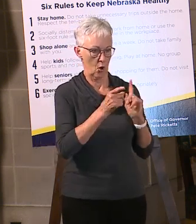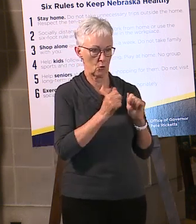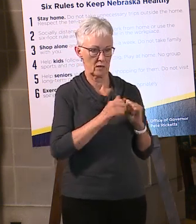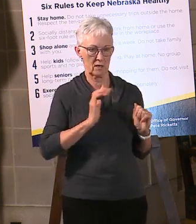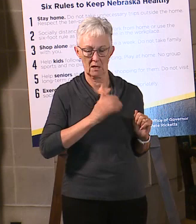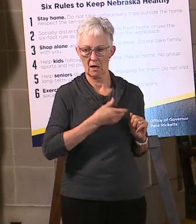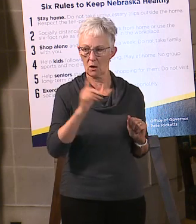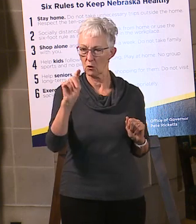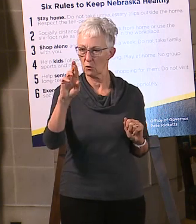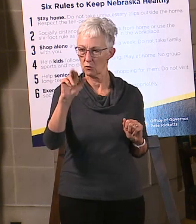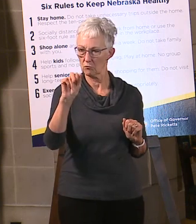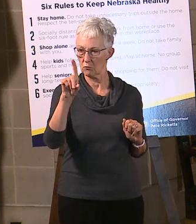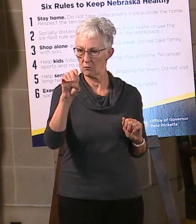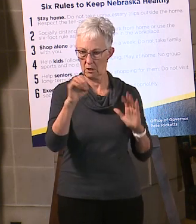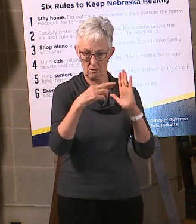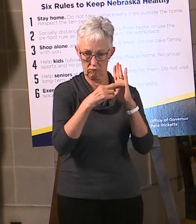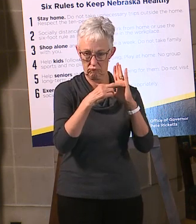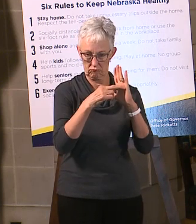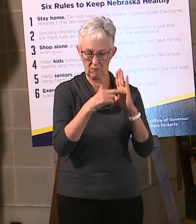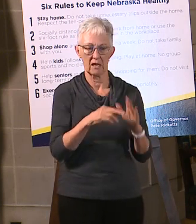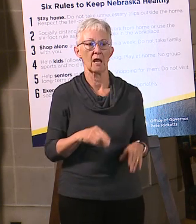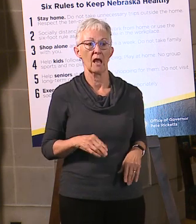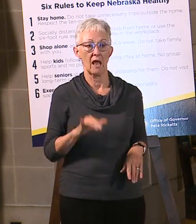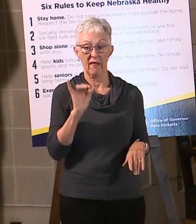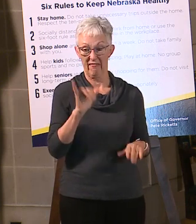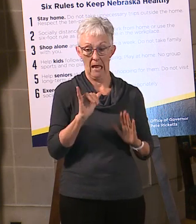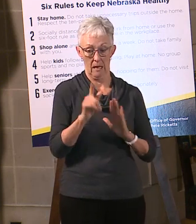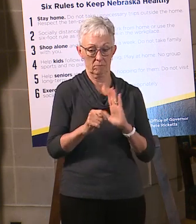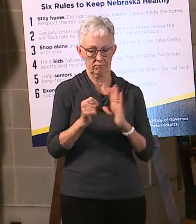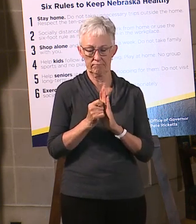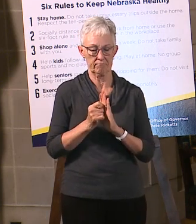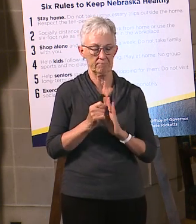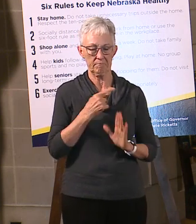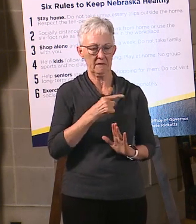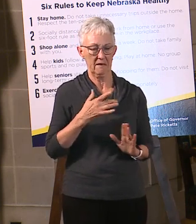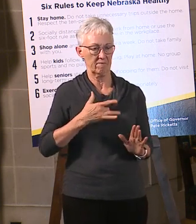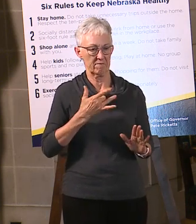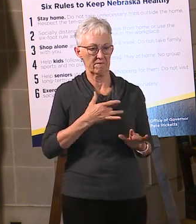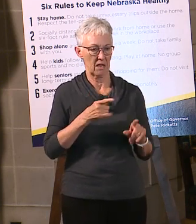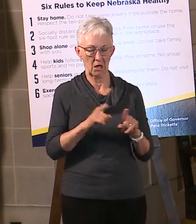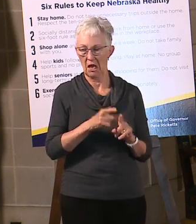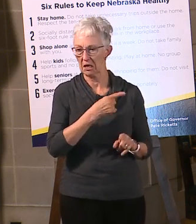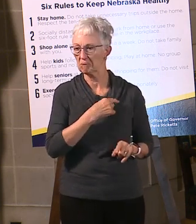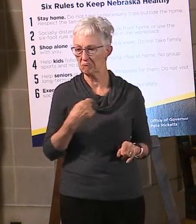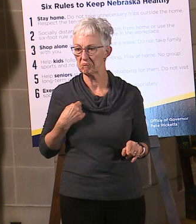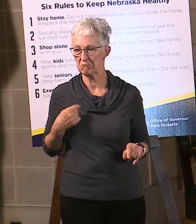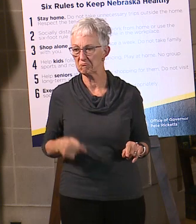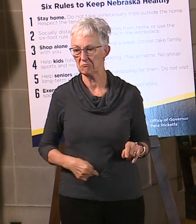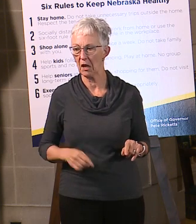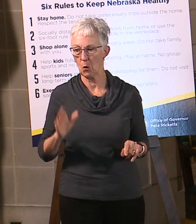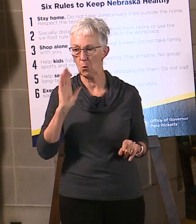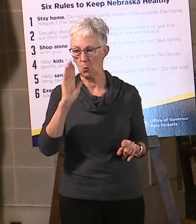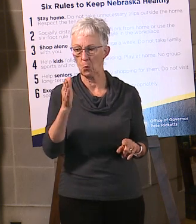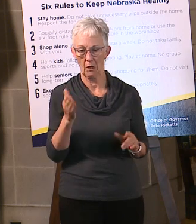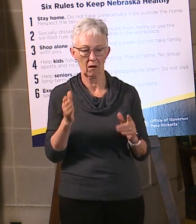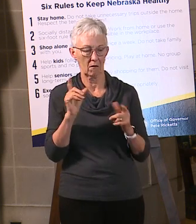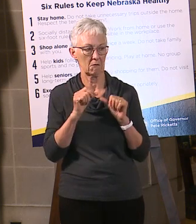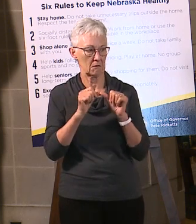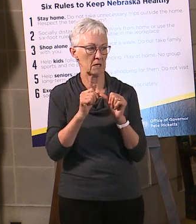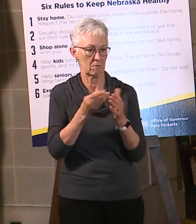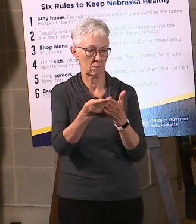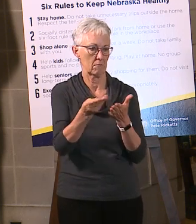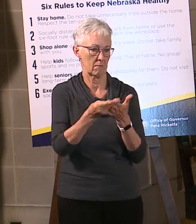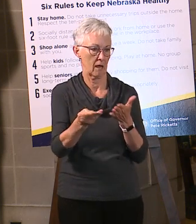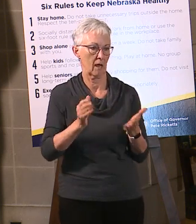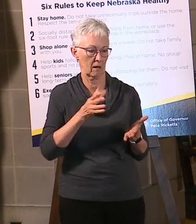and at that time, they felt like even with the pandemic, China was going to be able to meet its obligations with regard to buying agricultural products